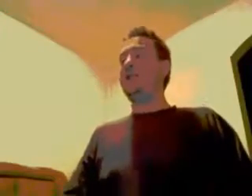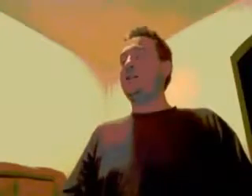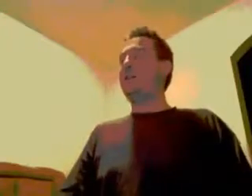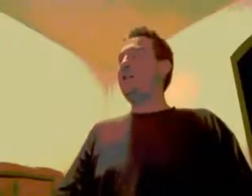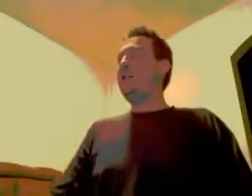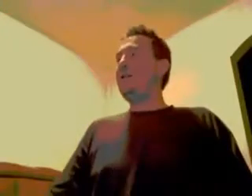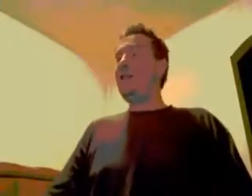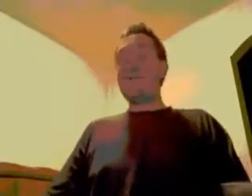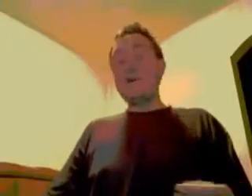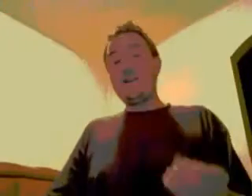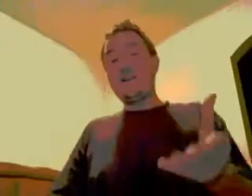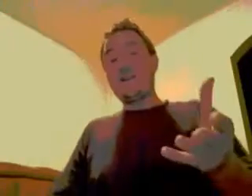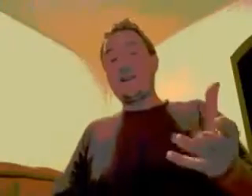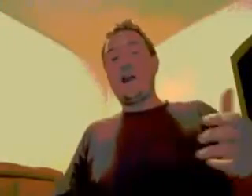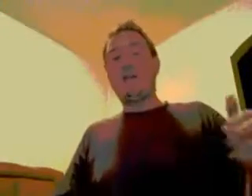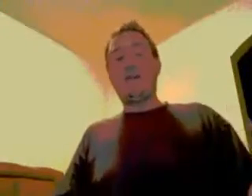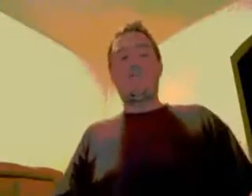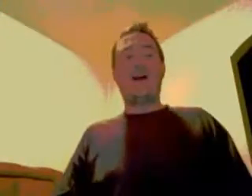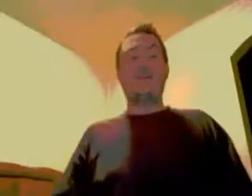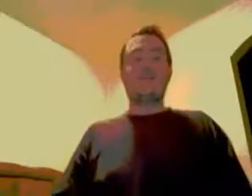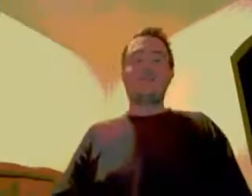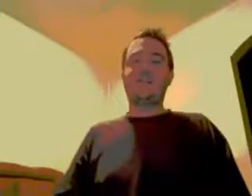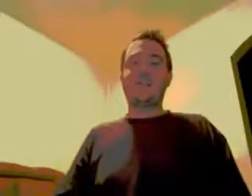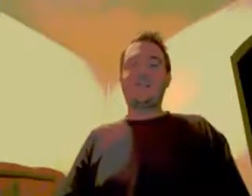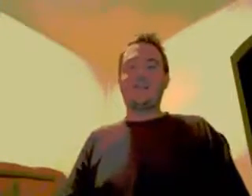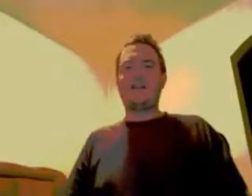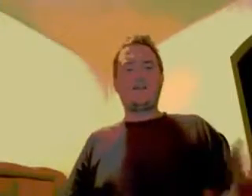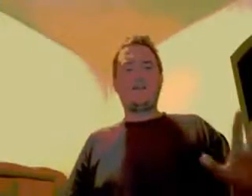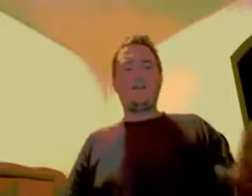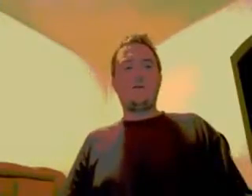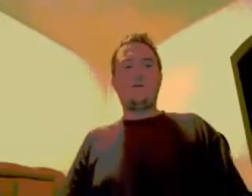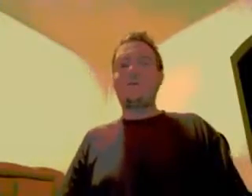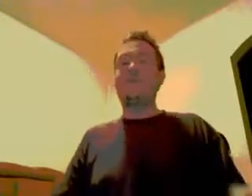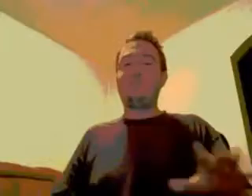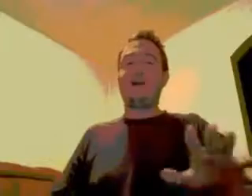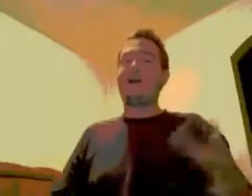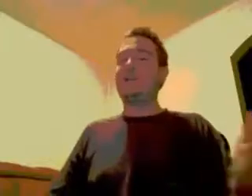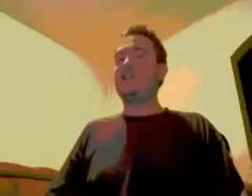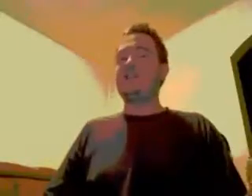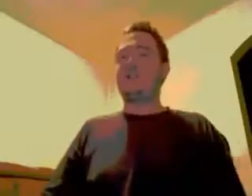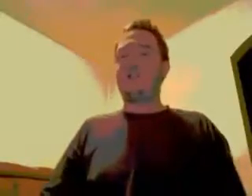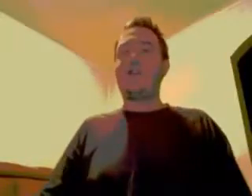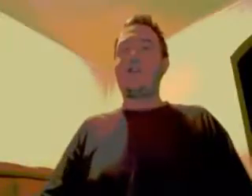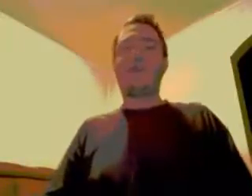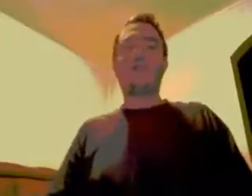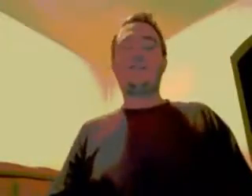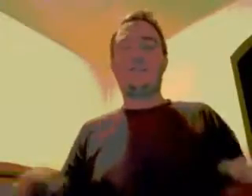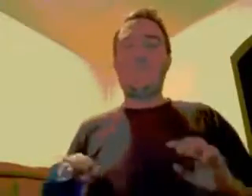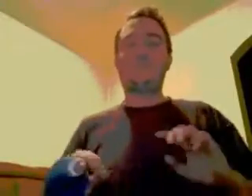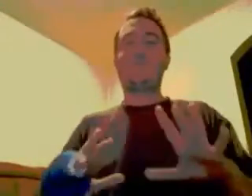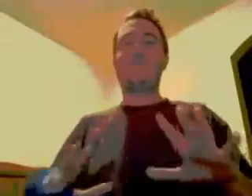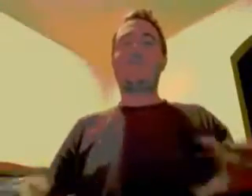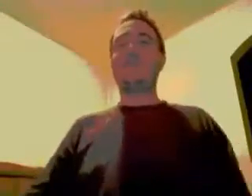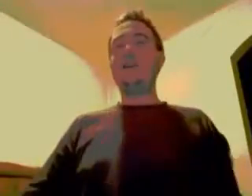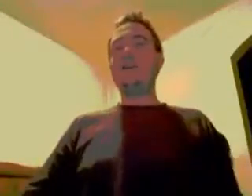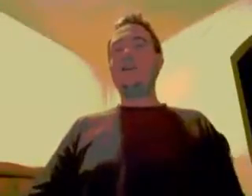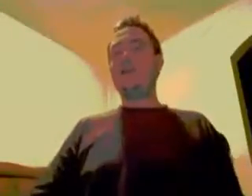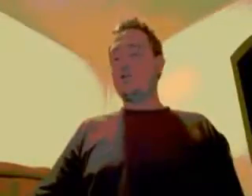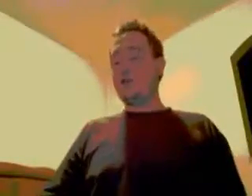shit. They might even give us, like, health care vouchers. Just give us, like, you know, well, just give us money, actually, just for the health care system. They're just going to give us $10,000